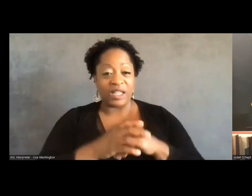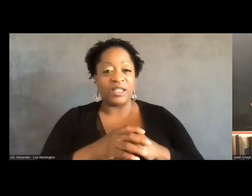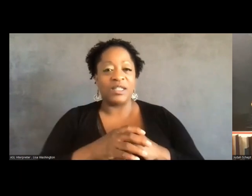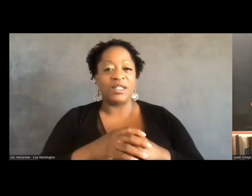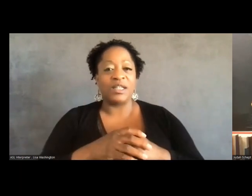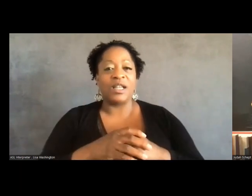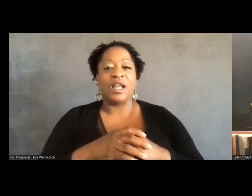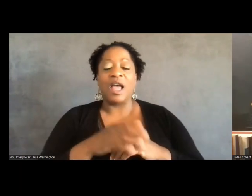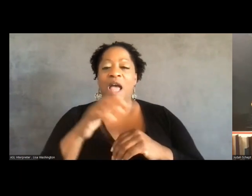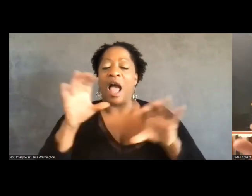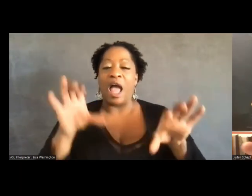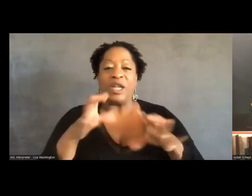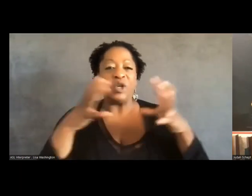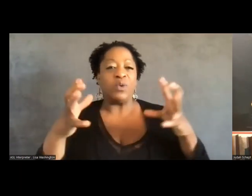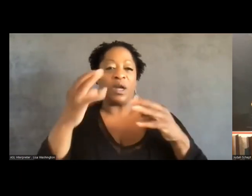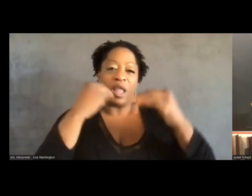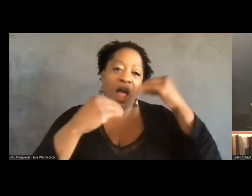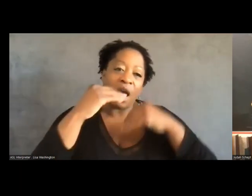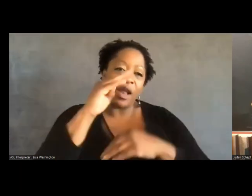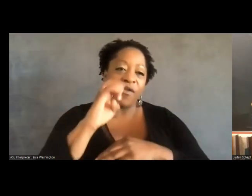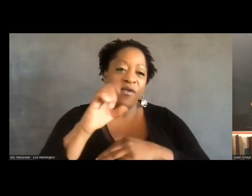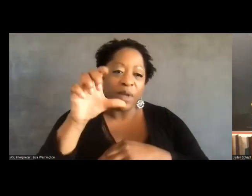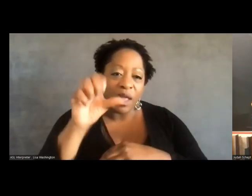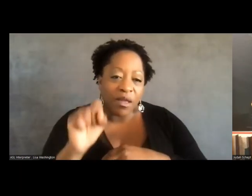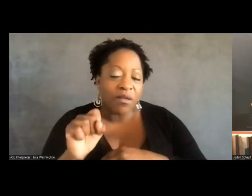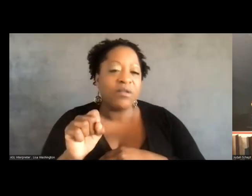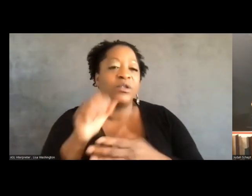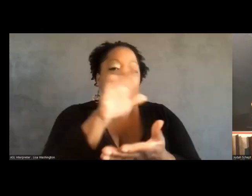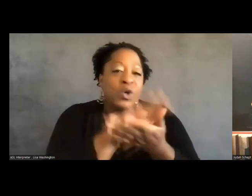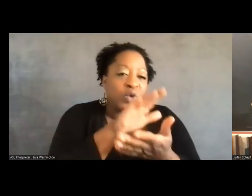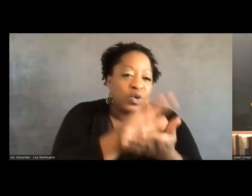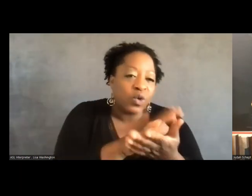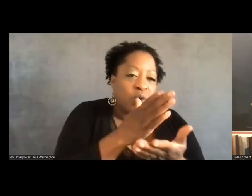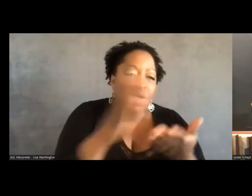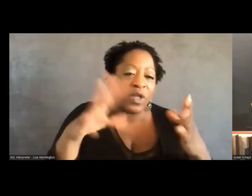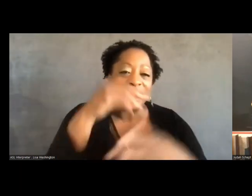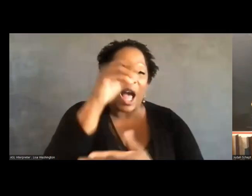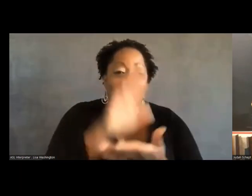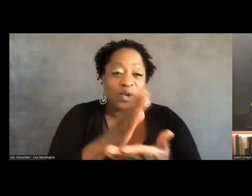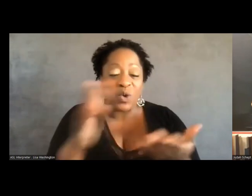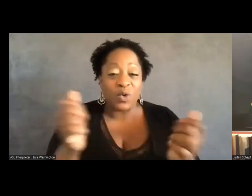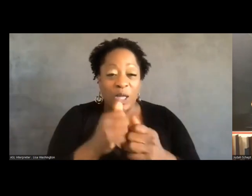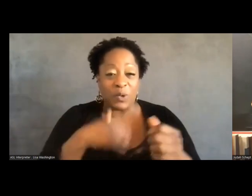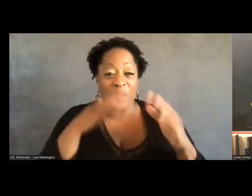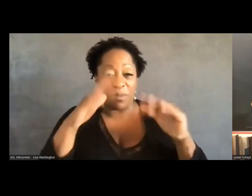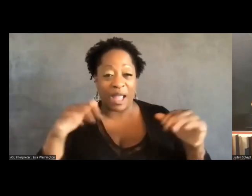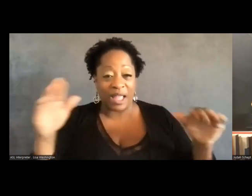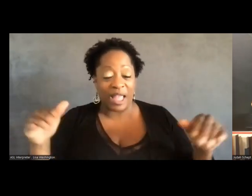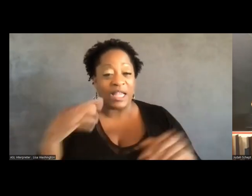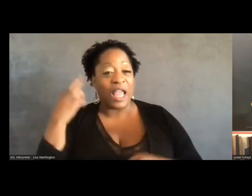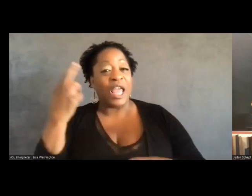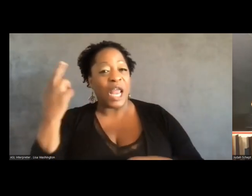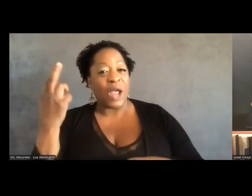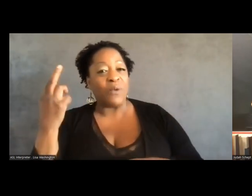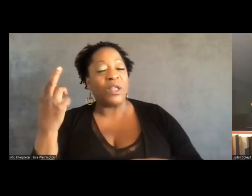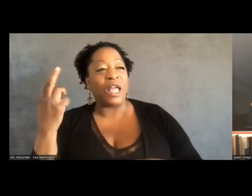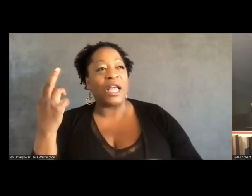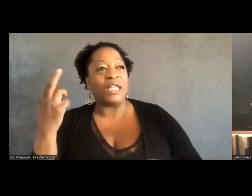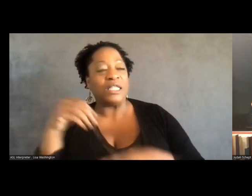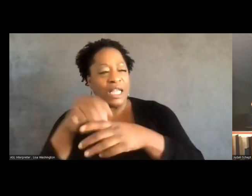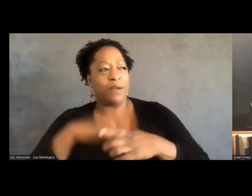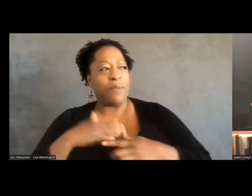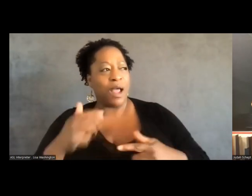meal stuff, extracurricular stuff, school stuff with them and have been realizing in the context of